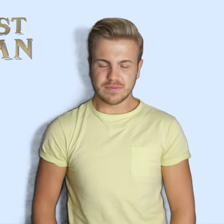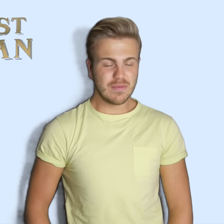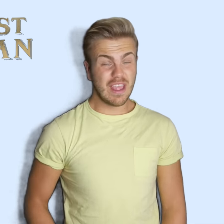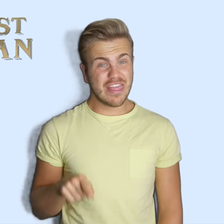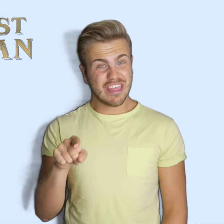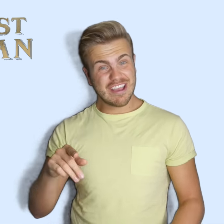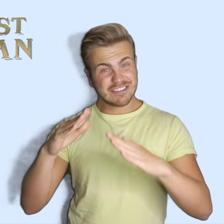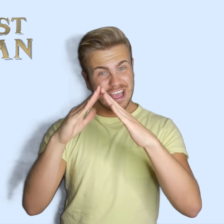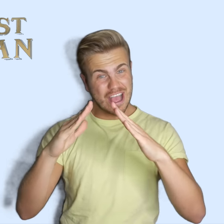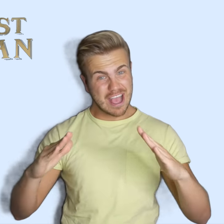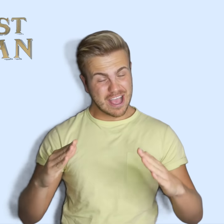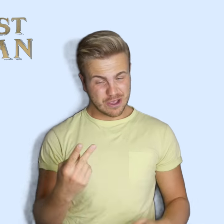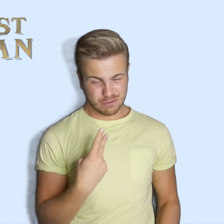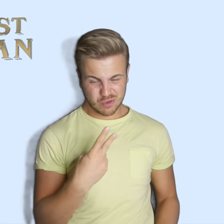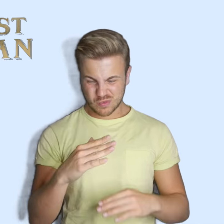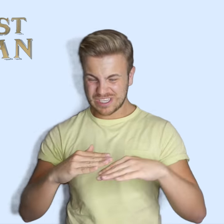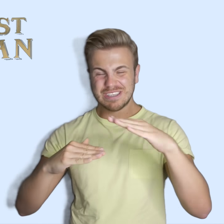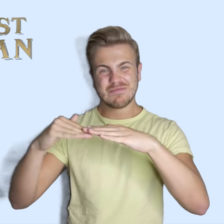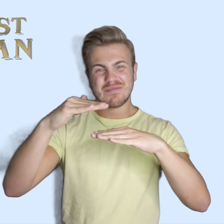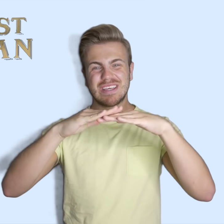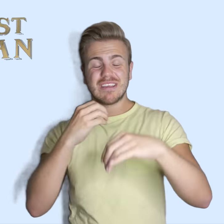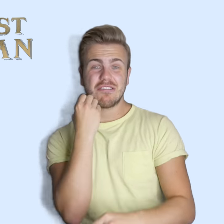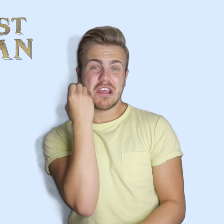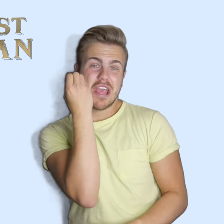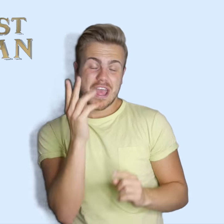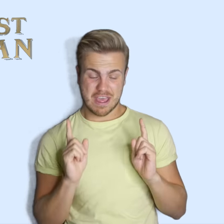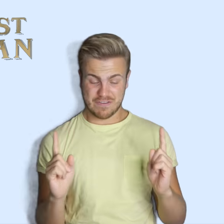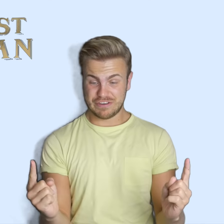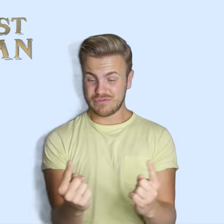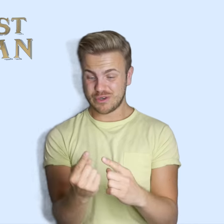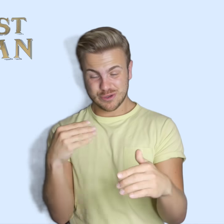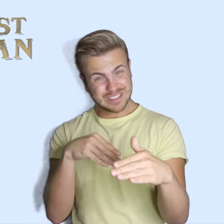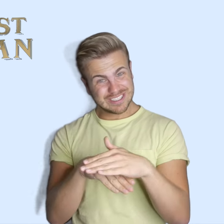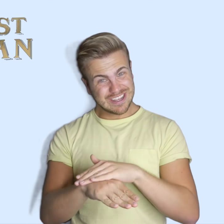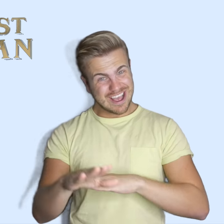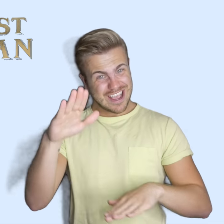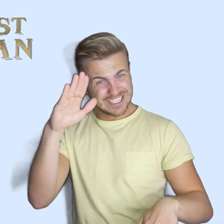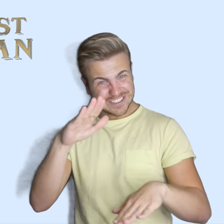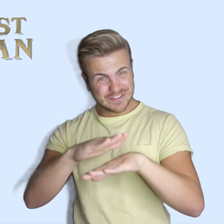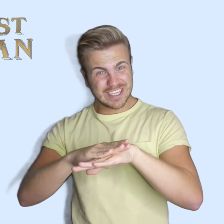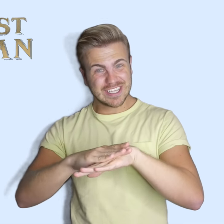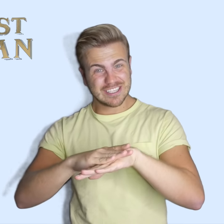There's a house we can build Every room inside is filled